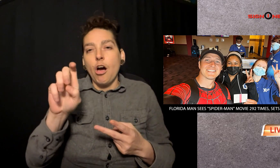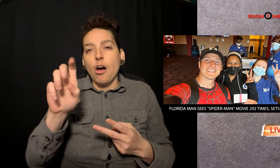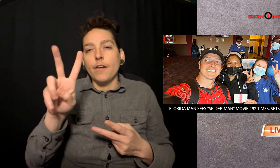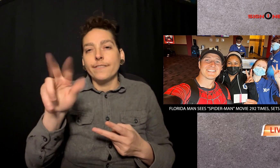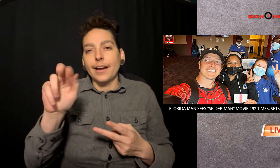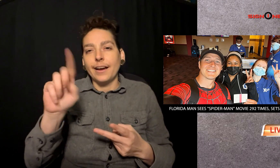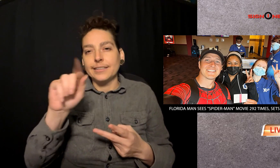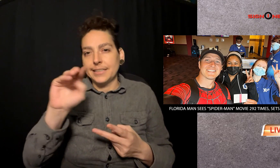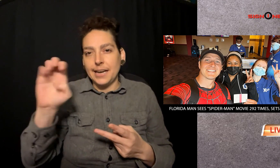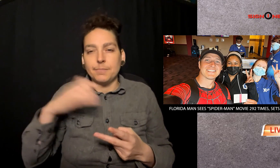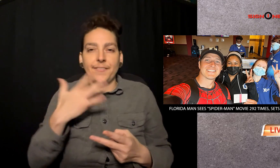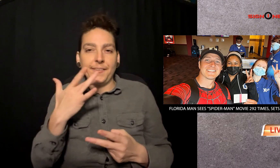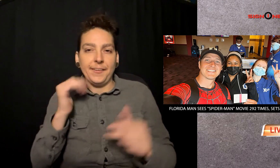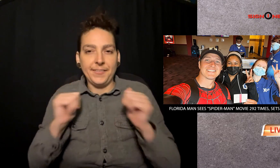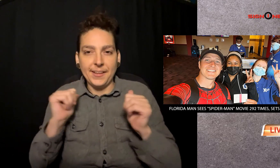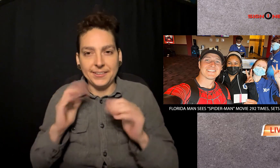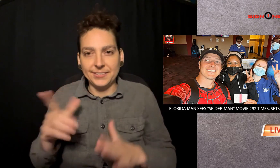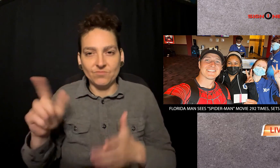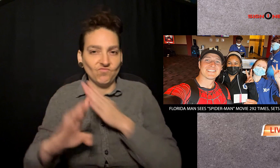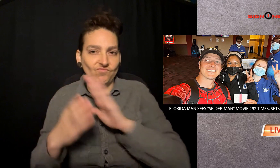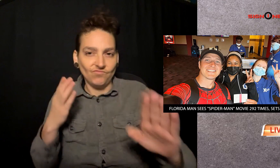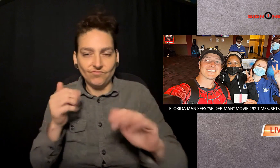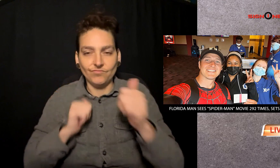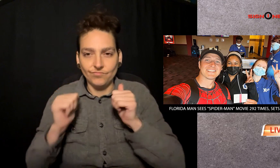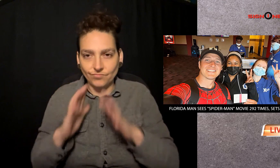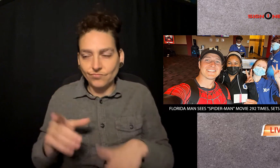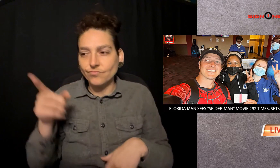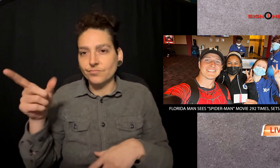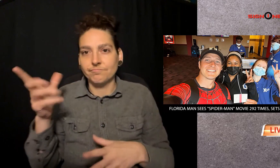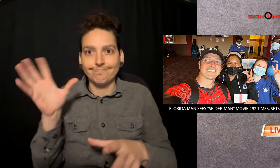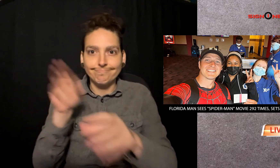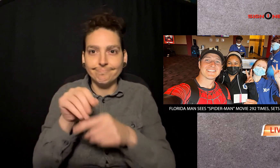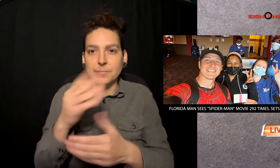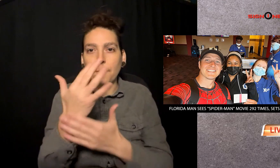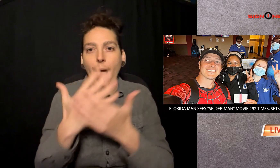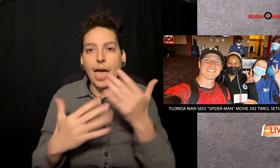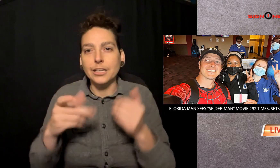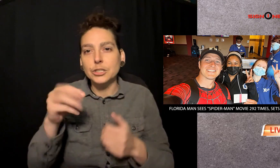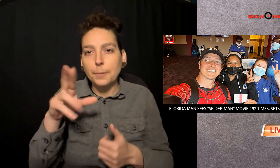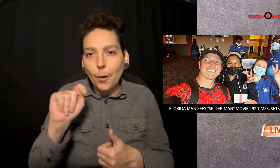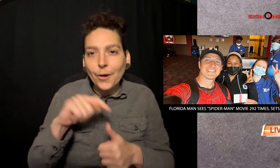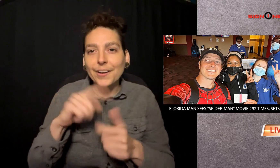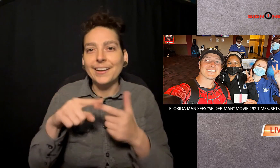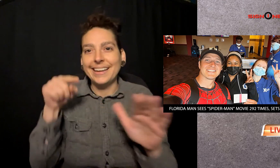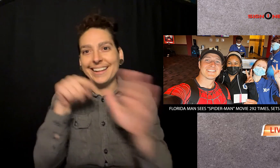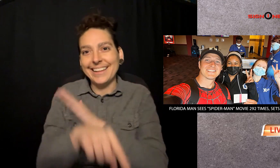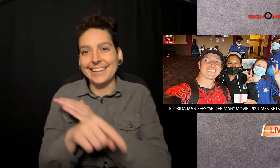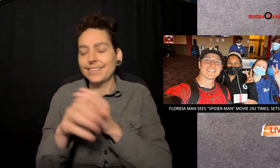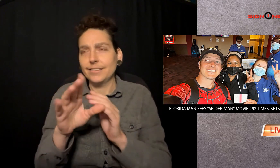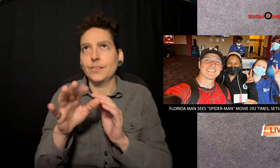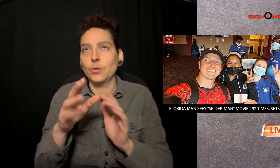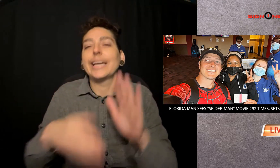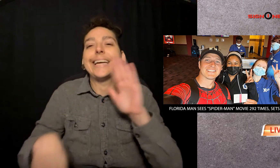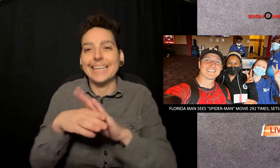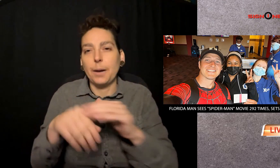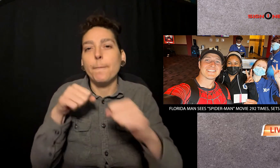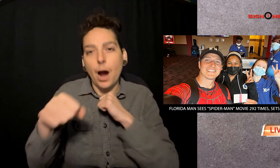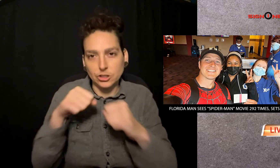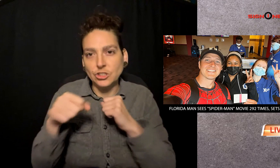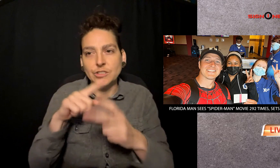Jean-Claude Van Damme is my favorite actor, action figure, Bloodsport, Kill, no, Kickboxer.